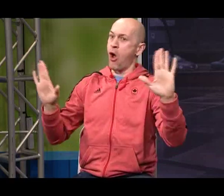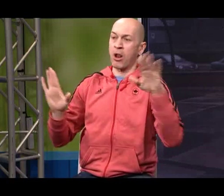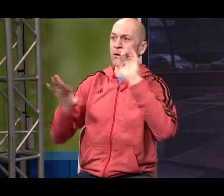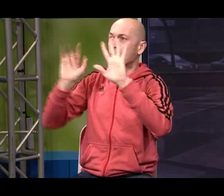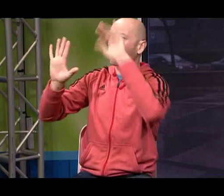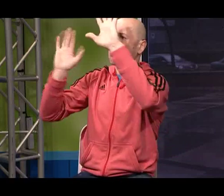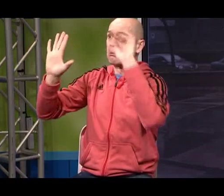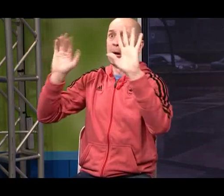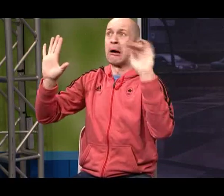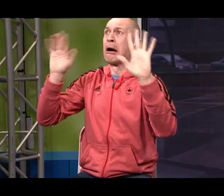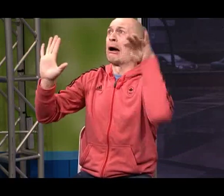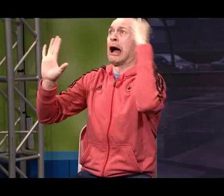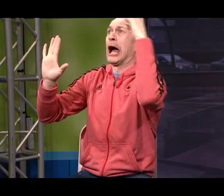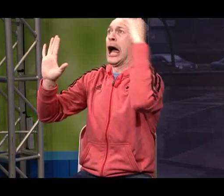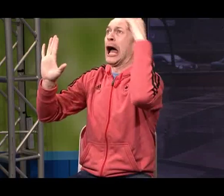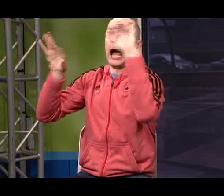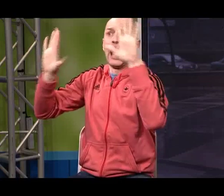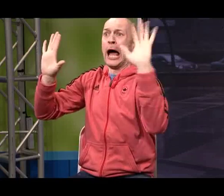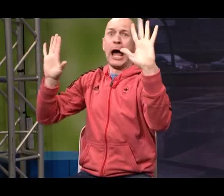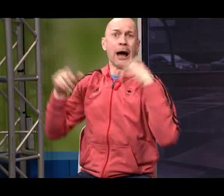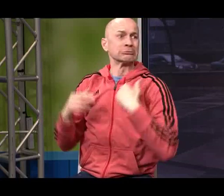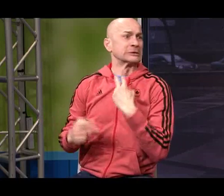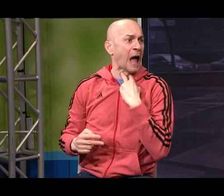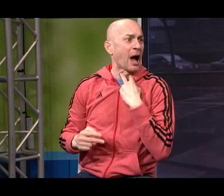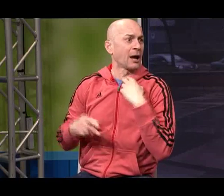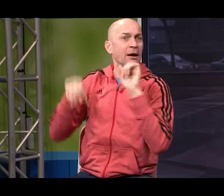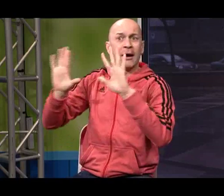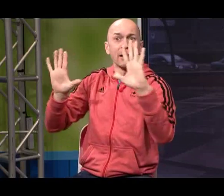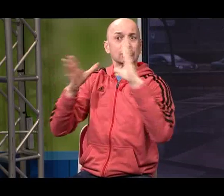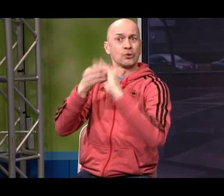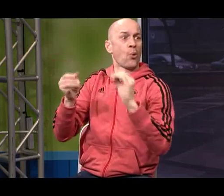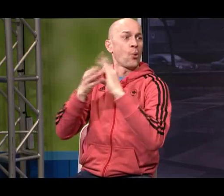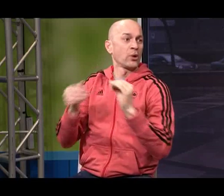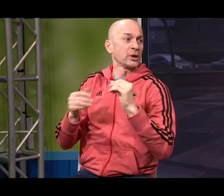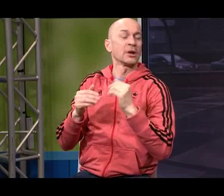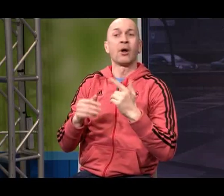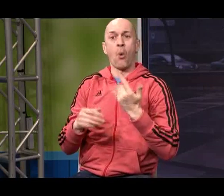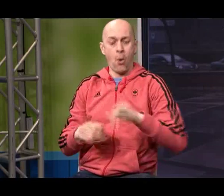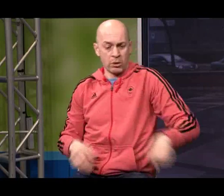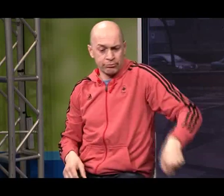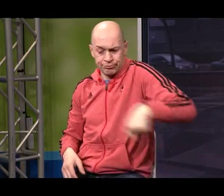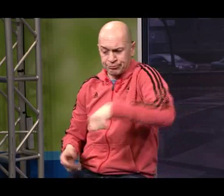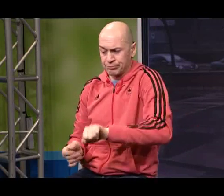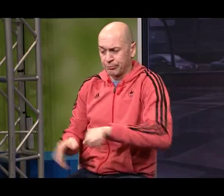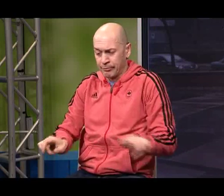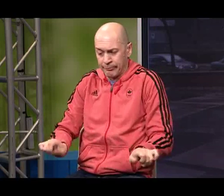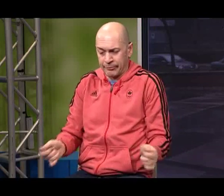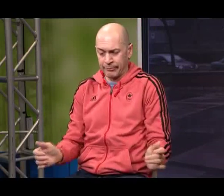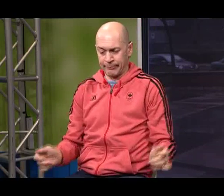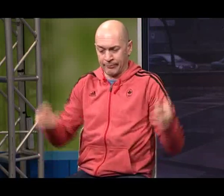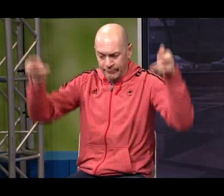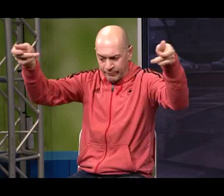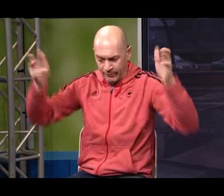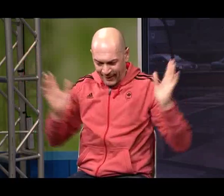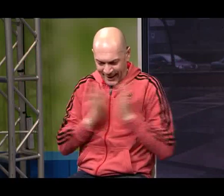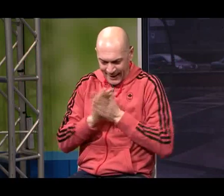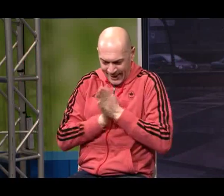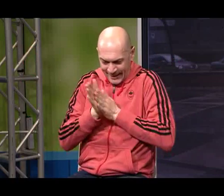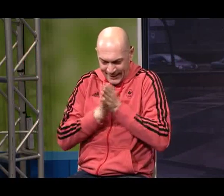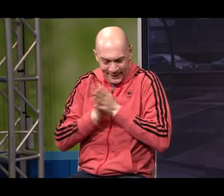physical space And one of the first things that you can use Is an artificial or a pretend space in front of you Now